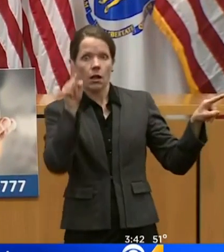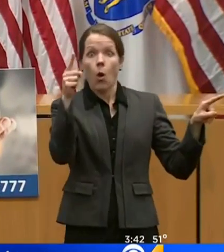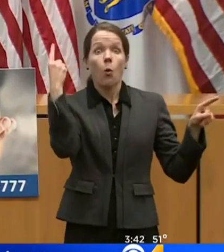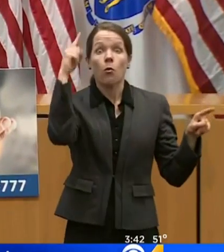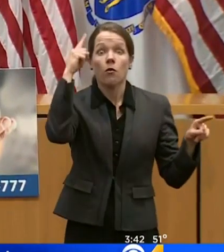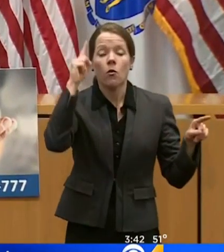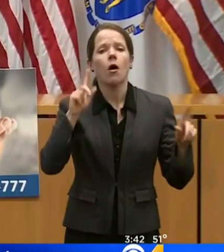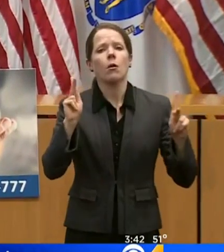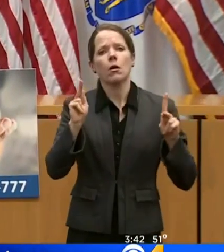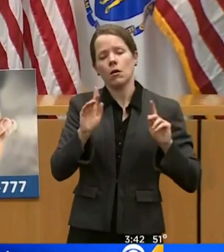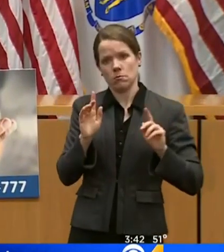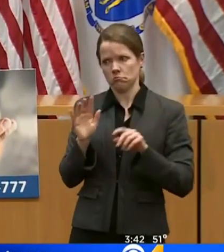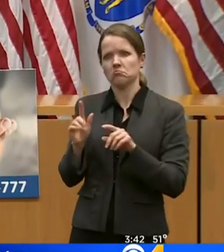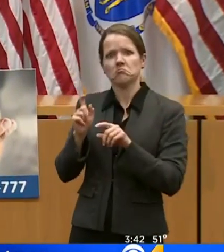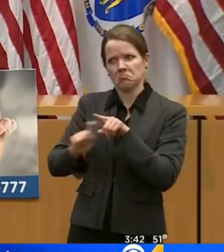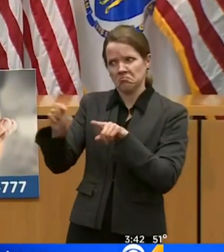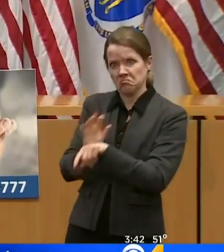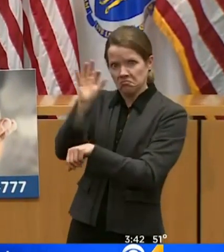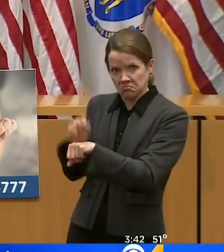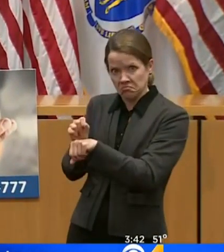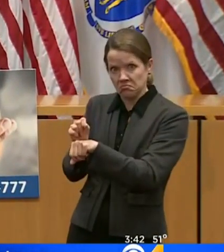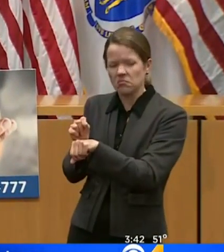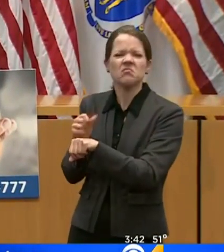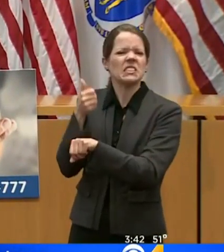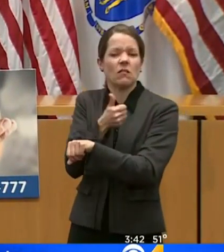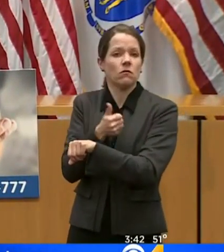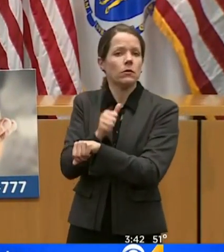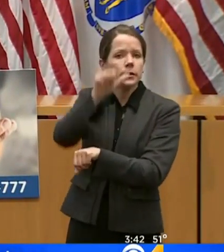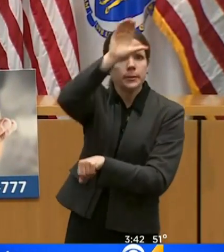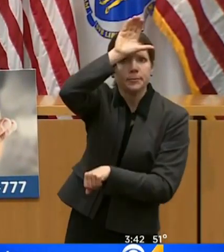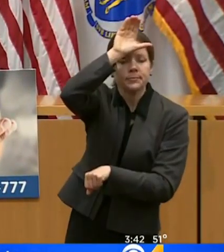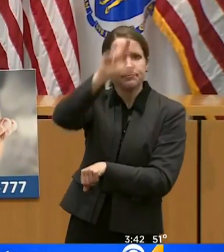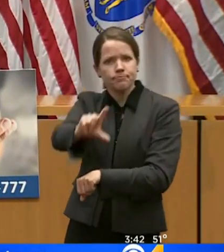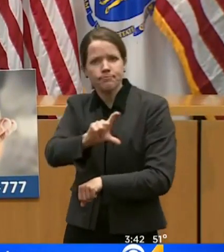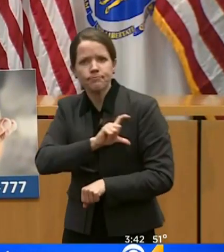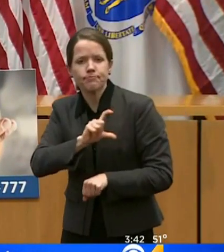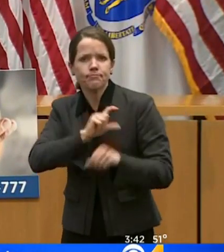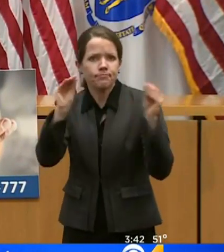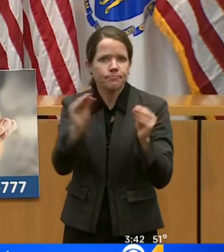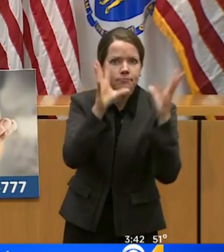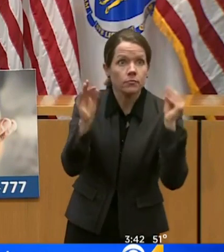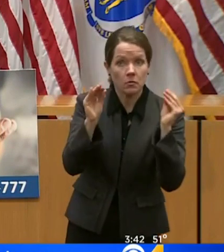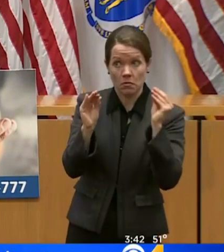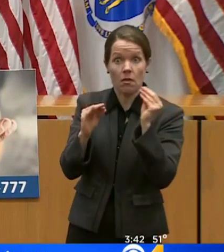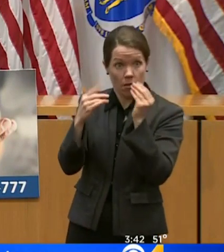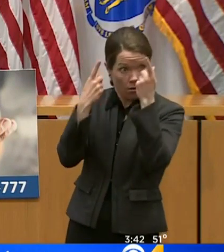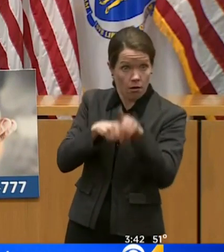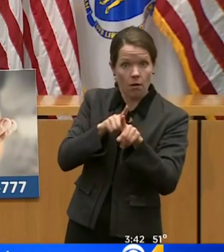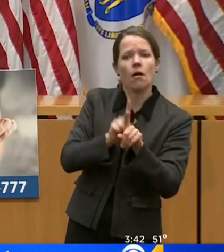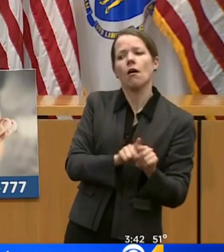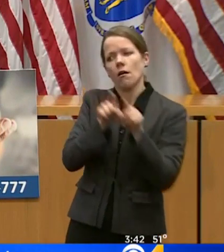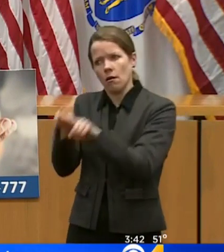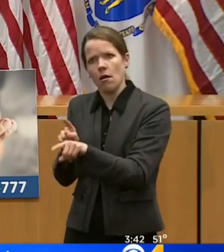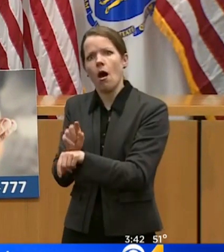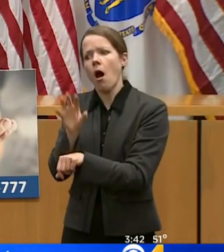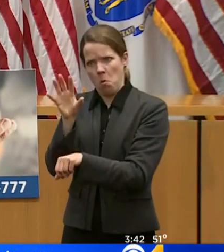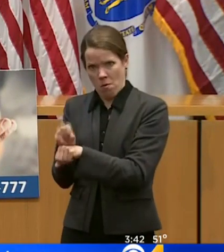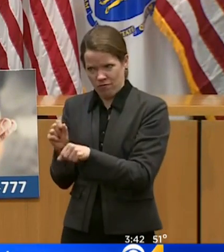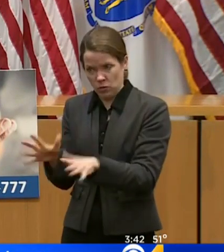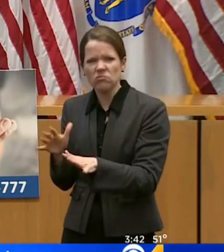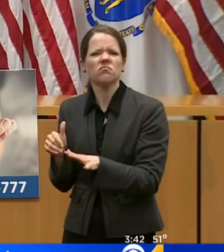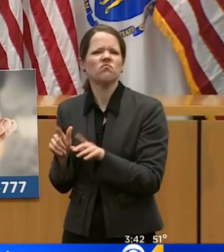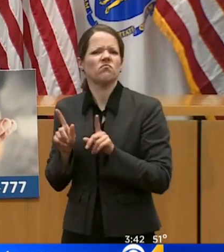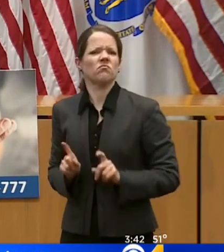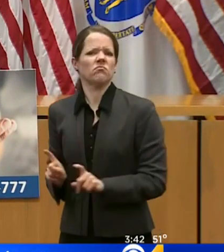tests a day by appointment for first responders and other emergency management workers. It's good progress